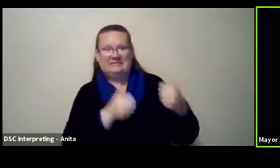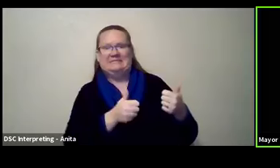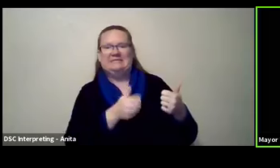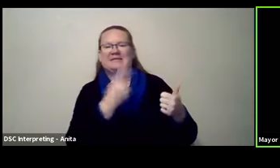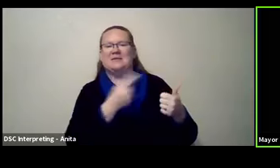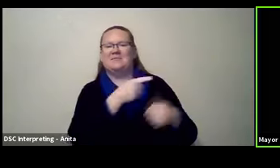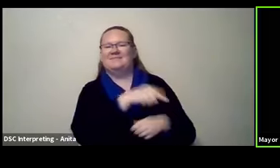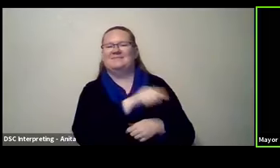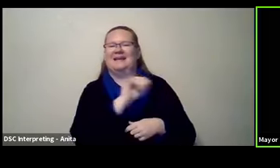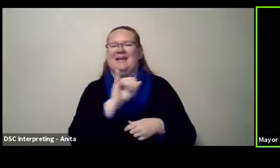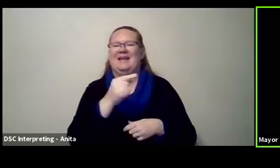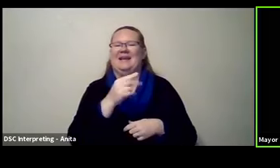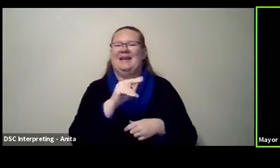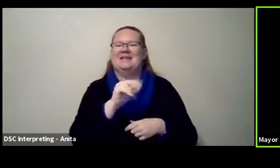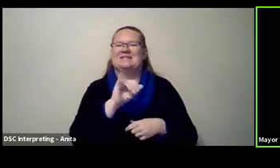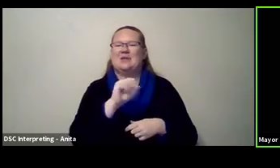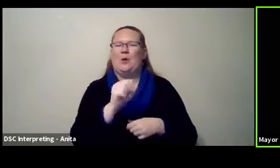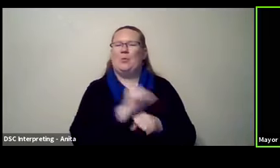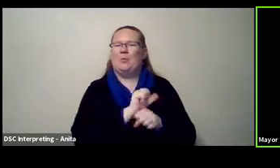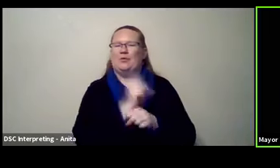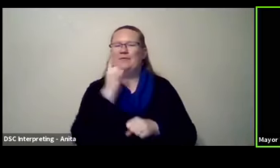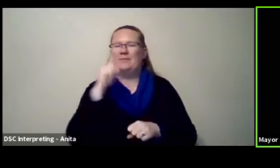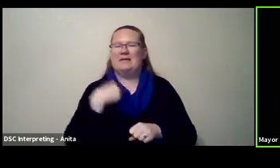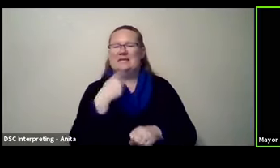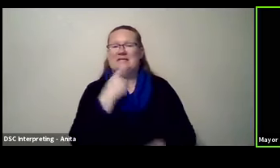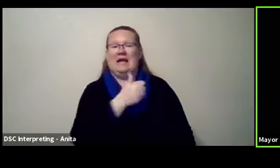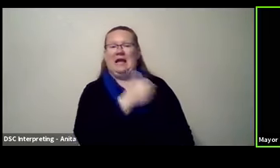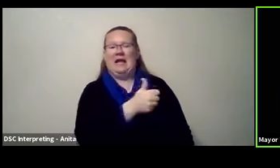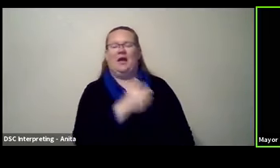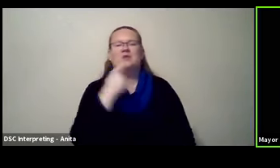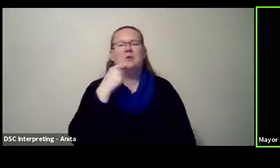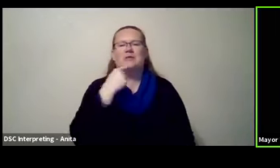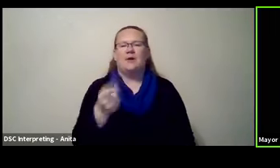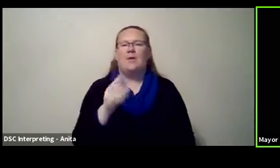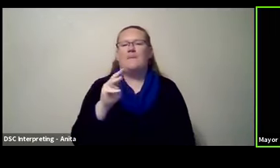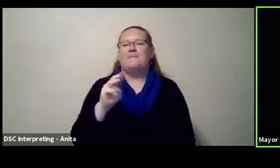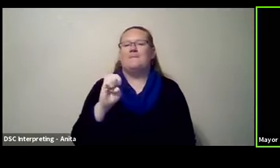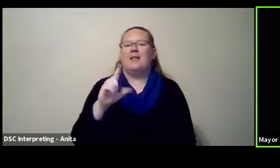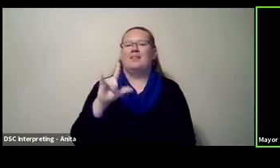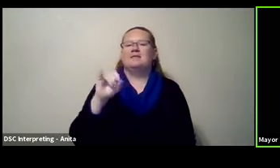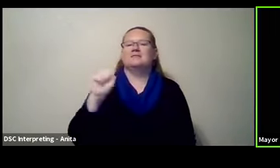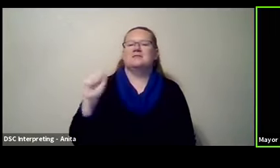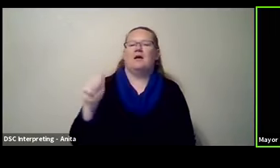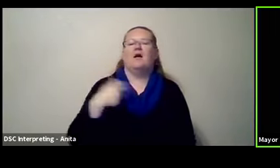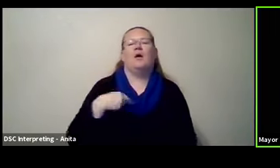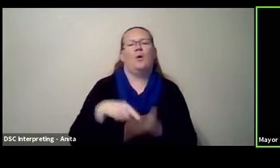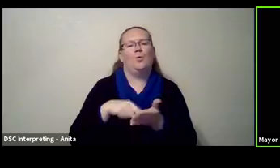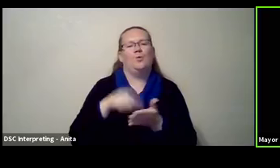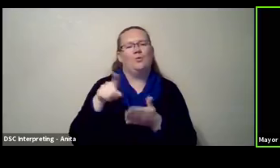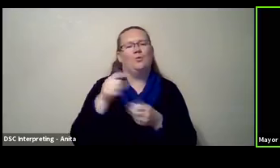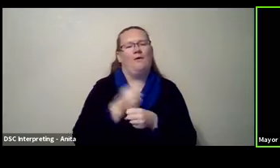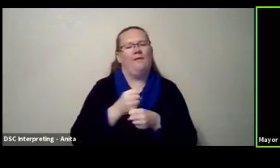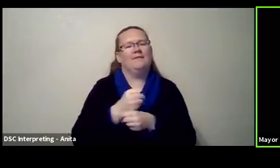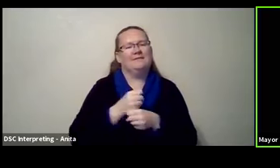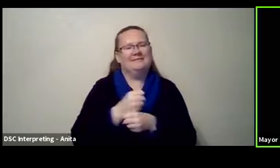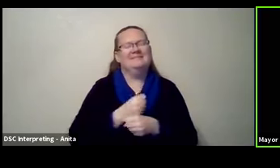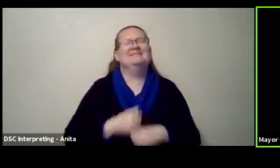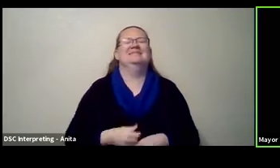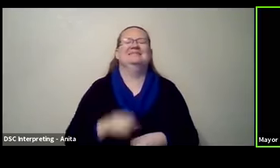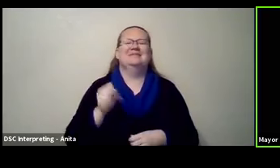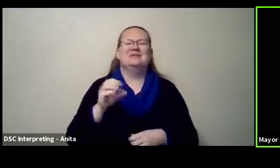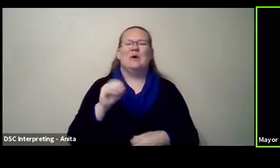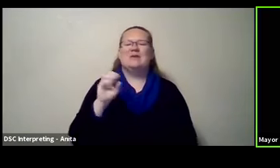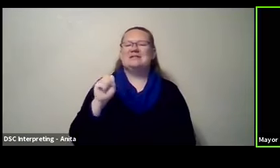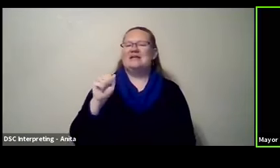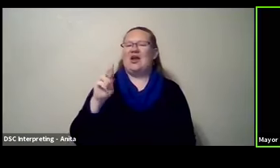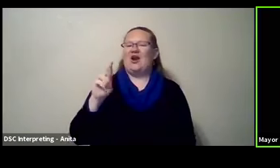Ignacio is an indication that she's joining us. Melissa, I owe you a coffee. I think Sarah Elms, uh, said to me in the, another thumbs up. I'm sure that